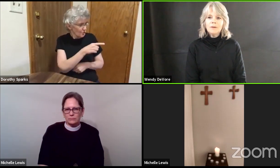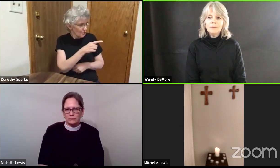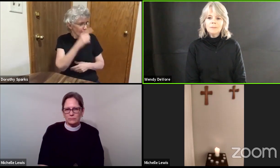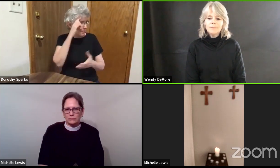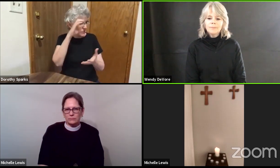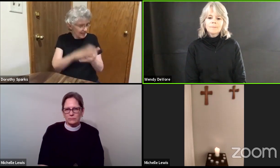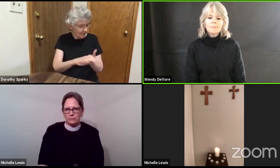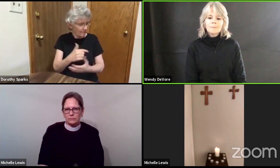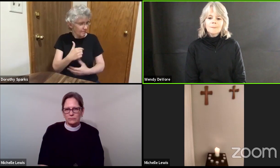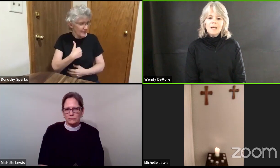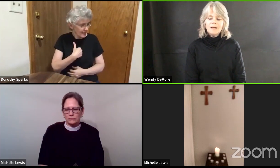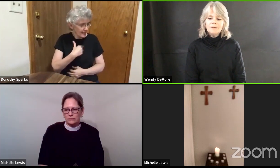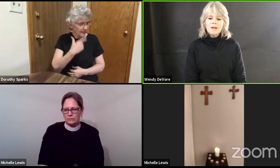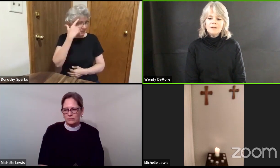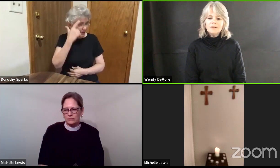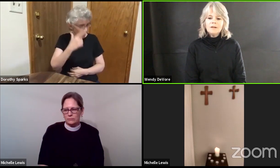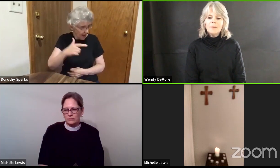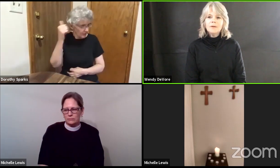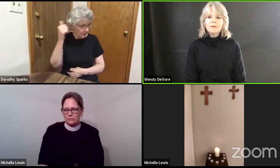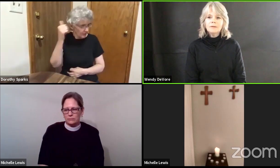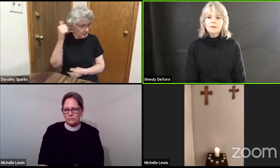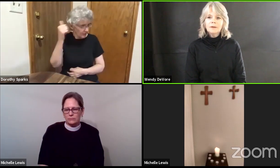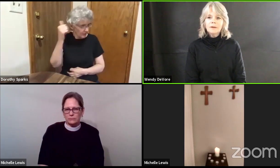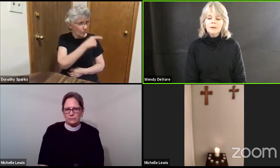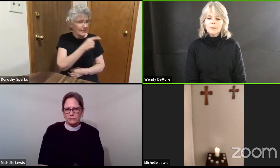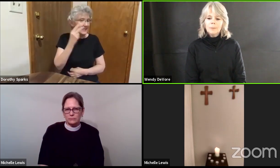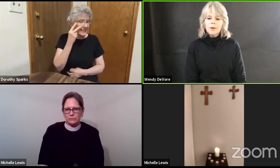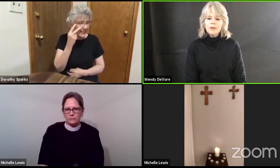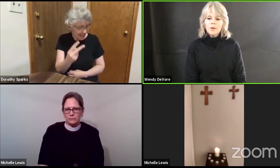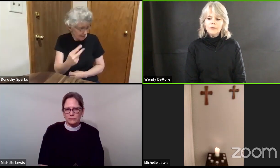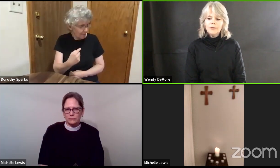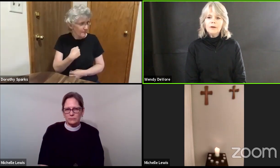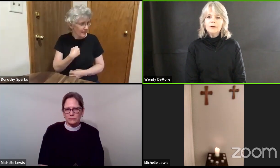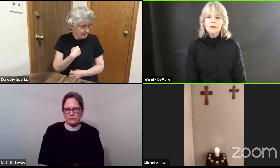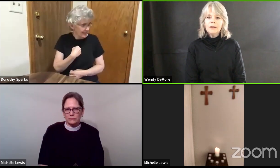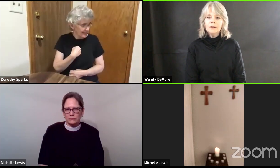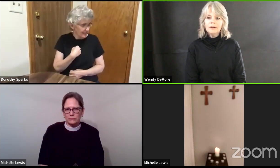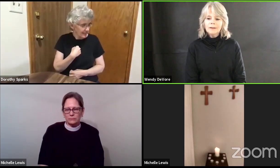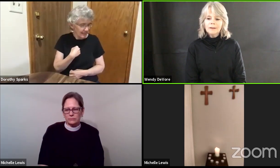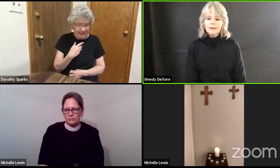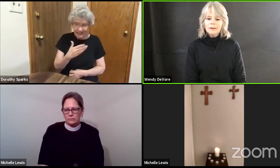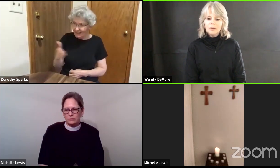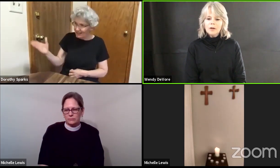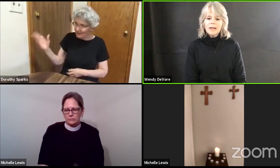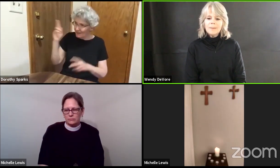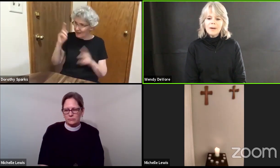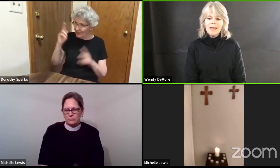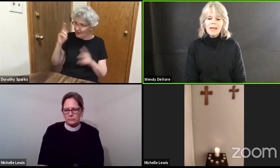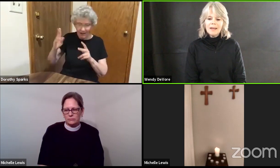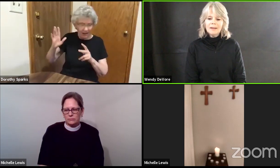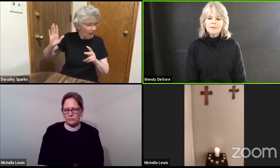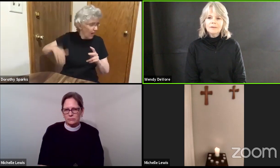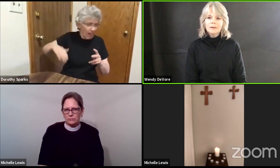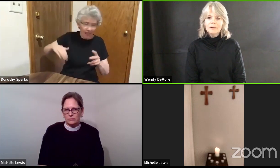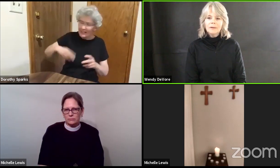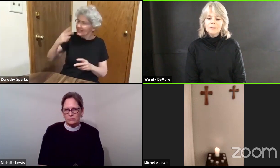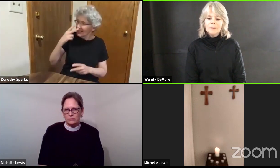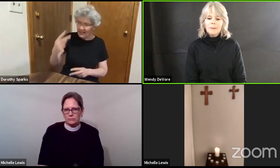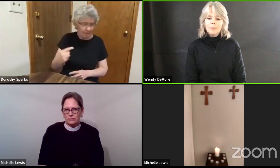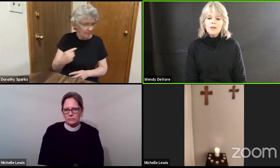you then he said to Thomas put your finger here look at my hands put